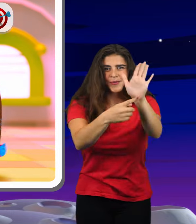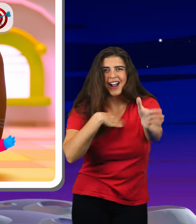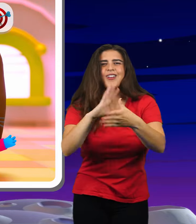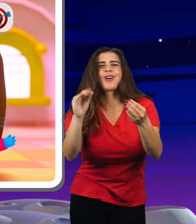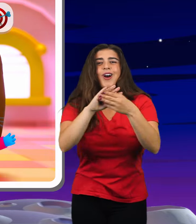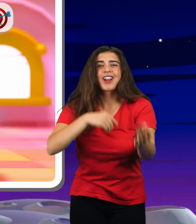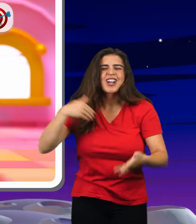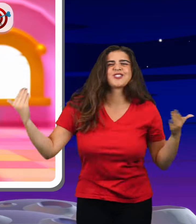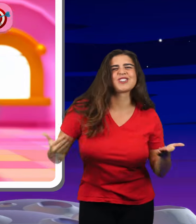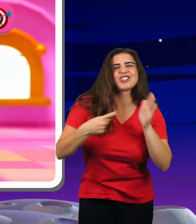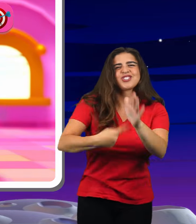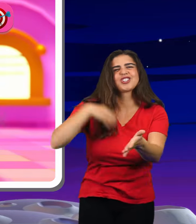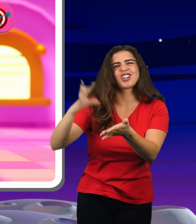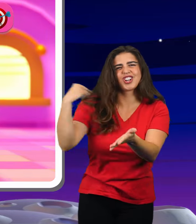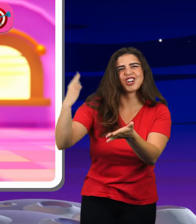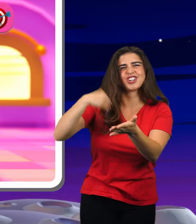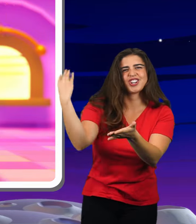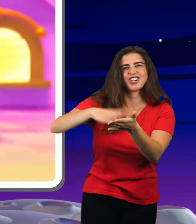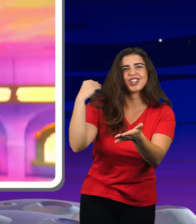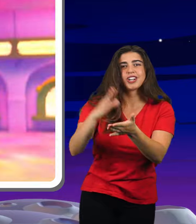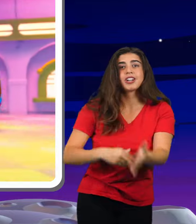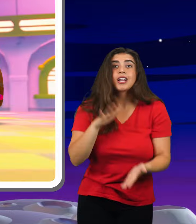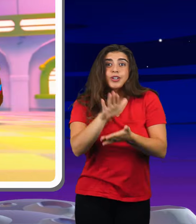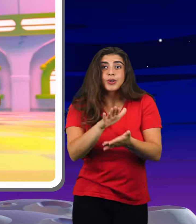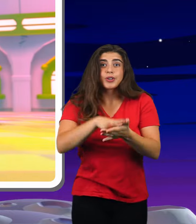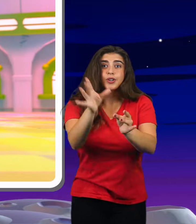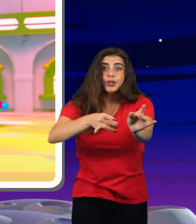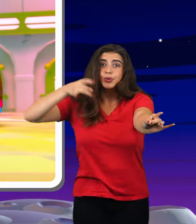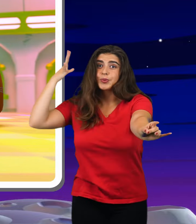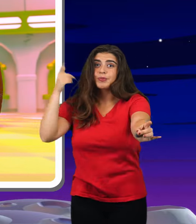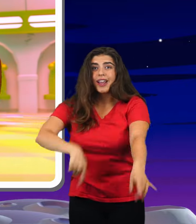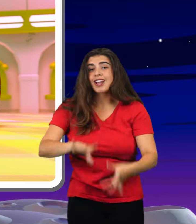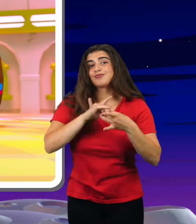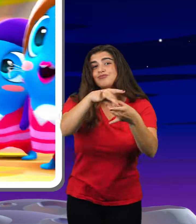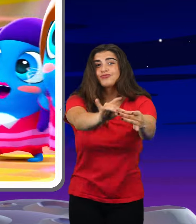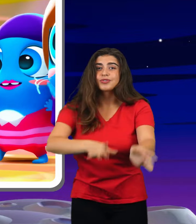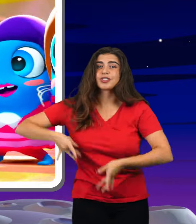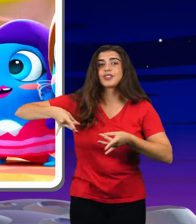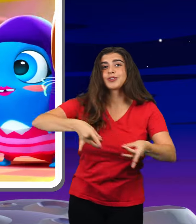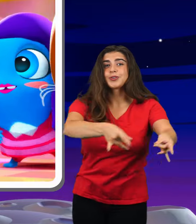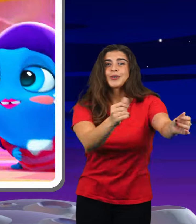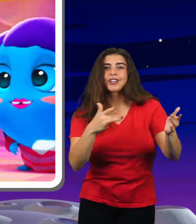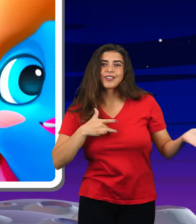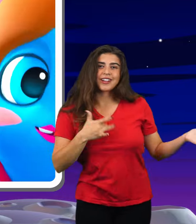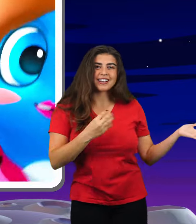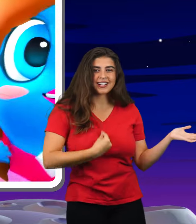more, more In an academy for Cups To make relationships my fluent